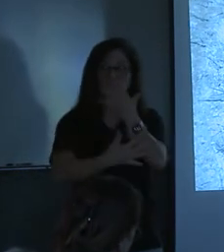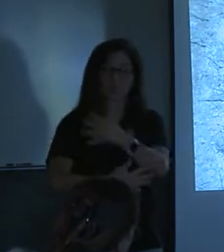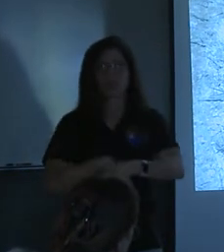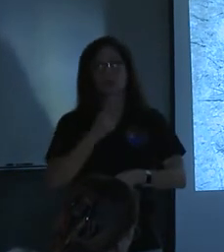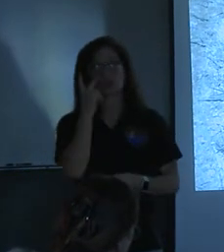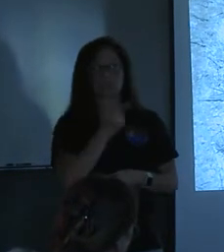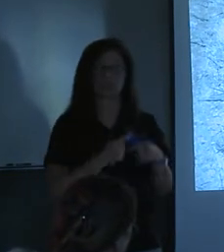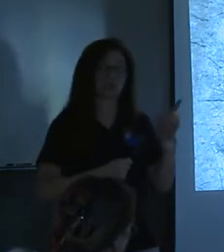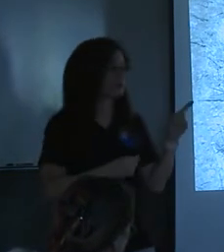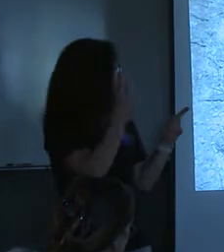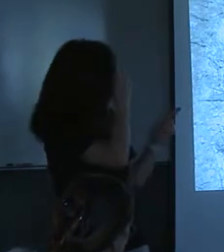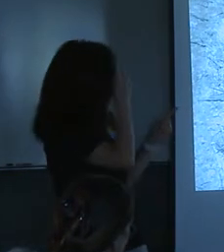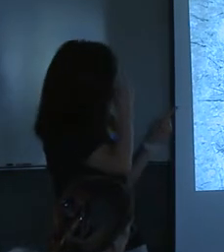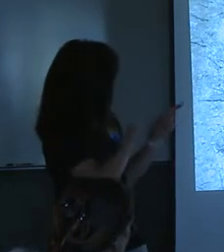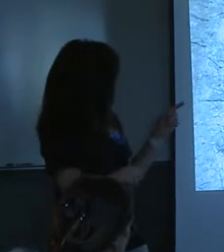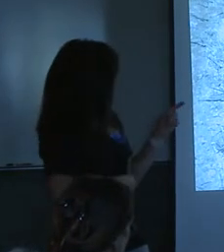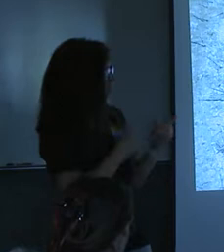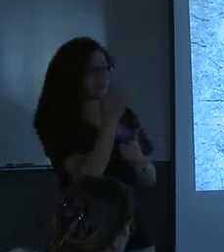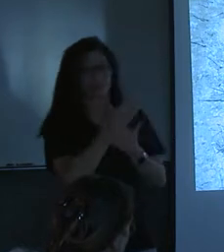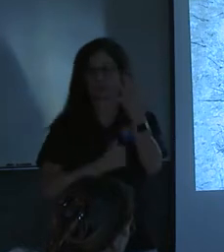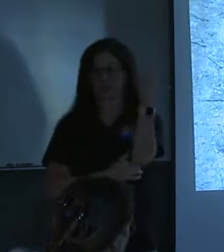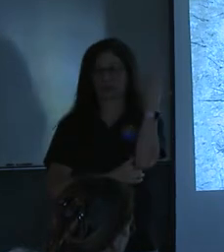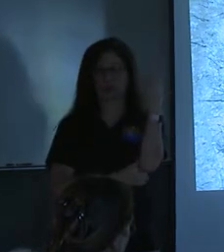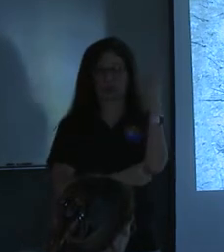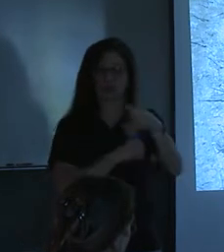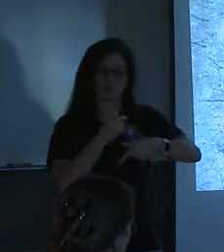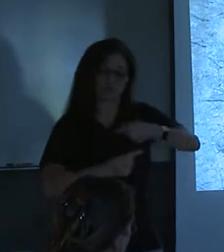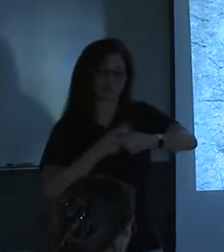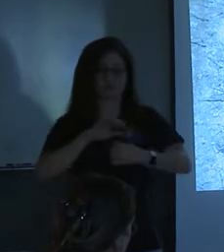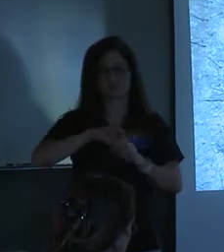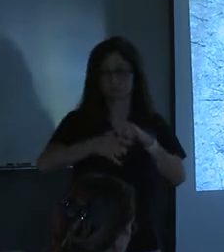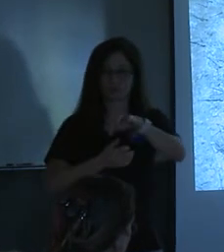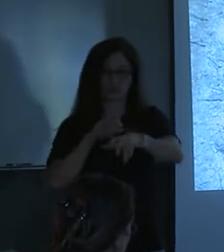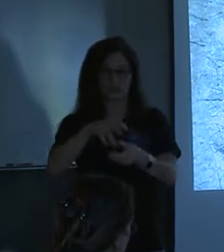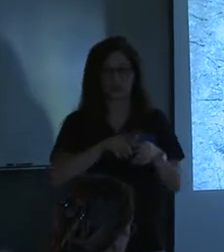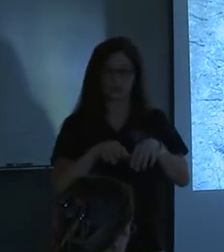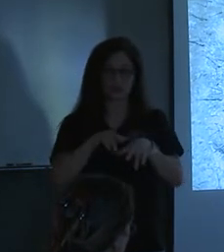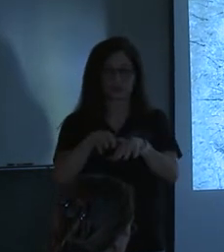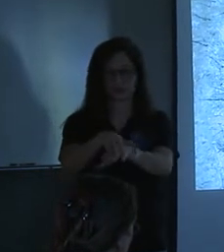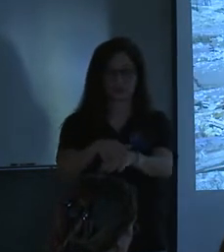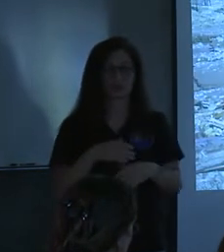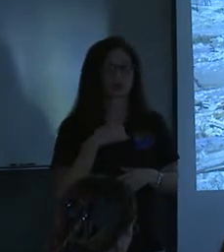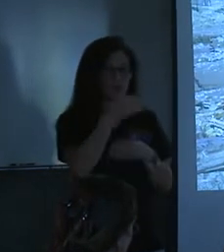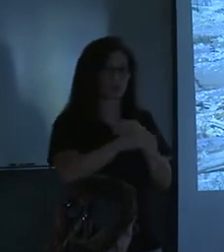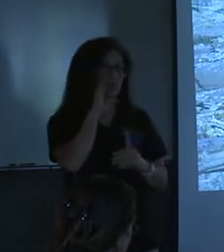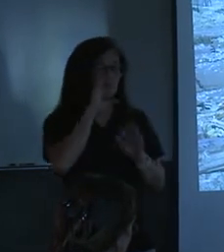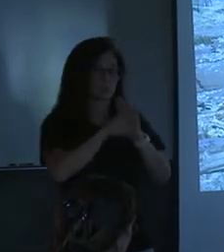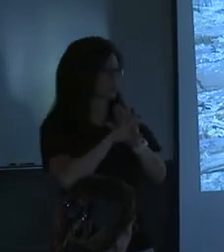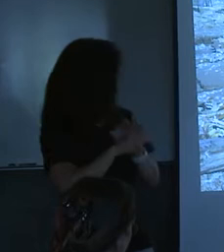can see it here. This is some of the trees that flowed down and were captured. This next picture,